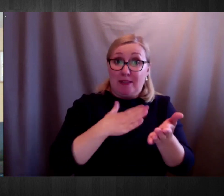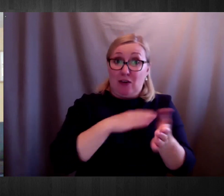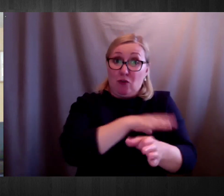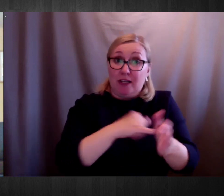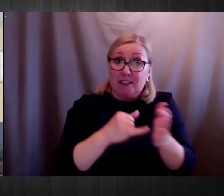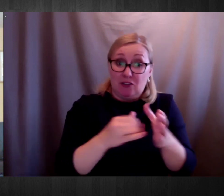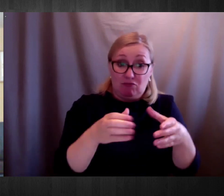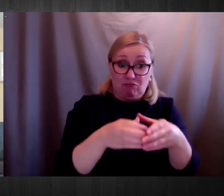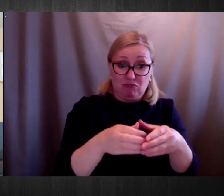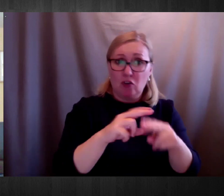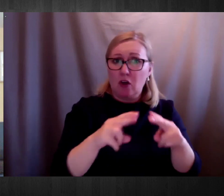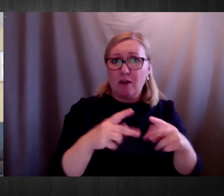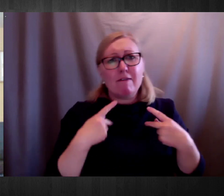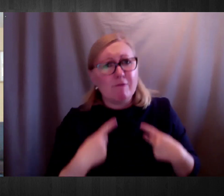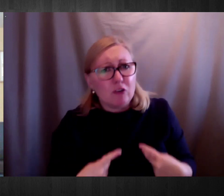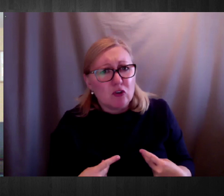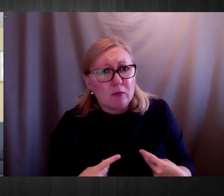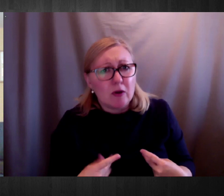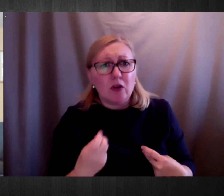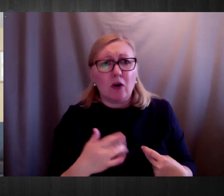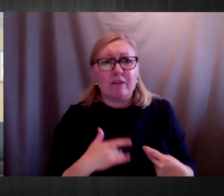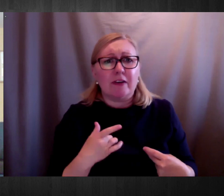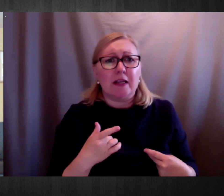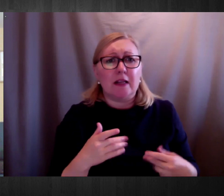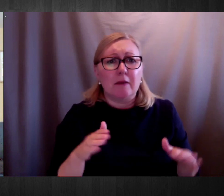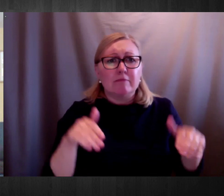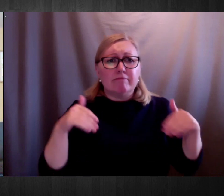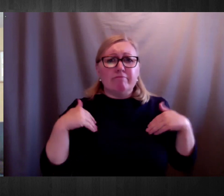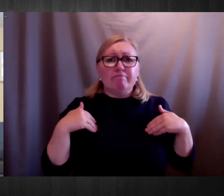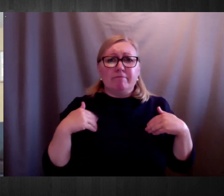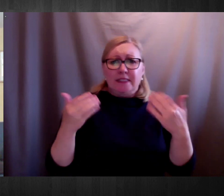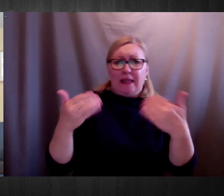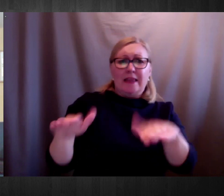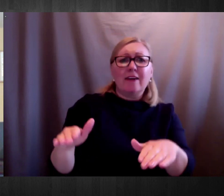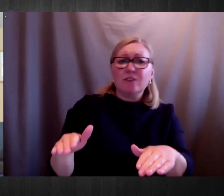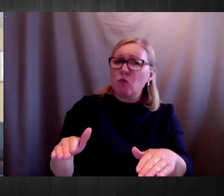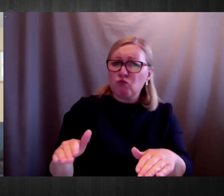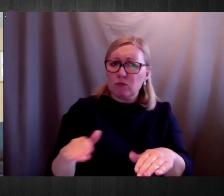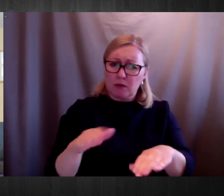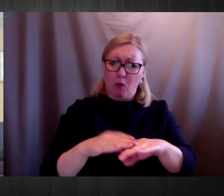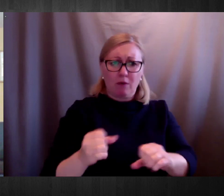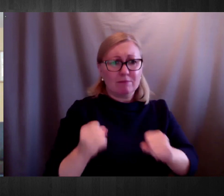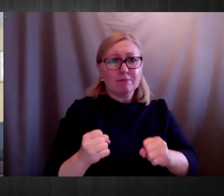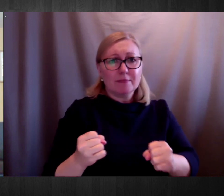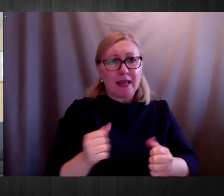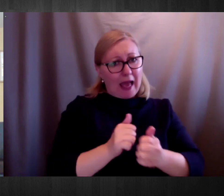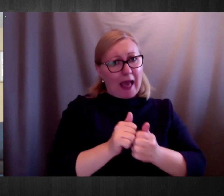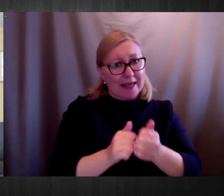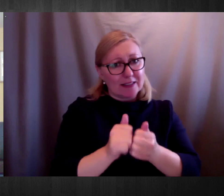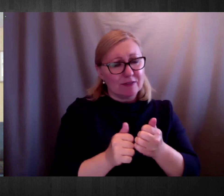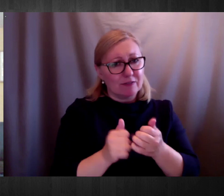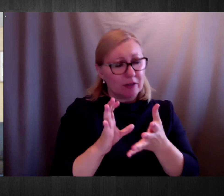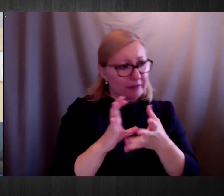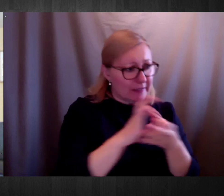actually quite active in organising collective spaces in different countries. And